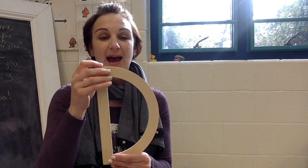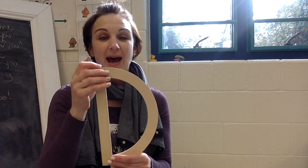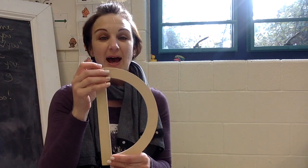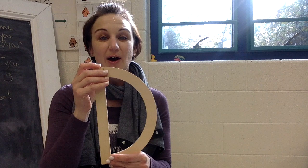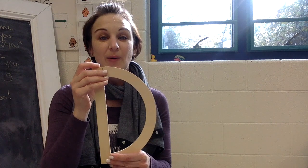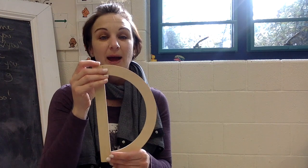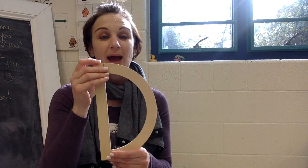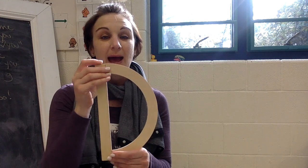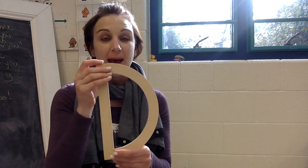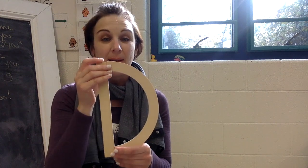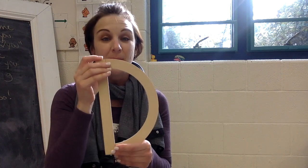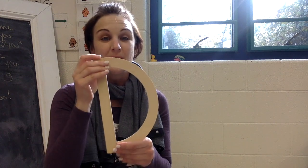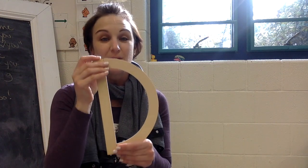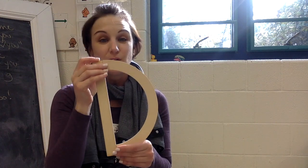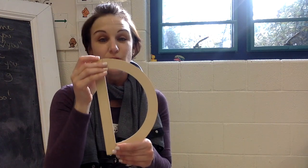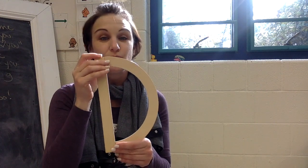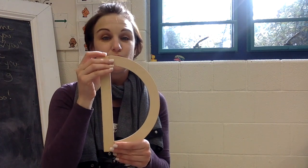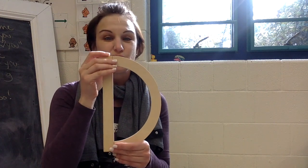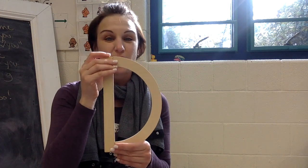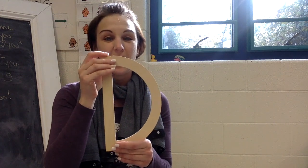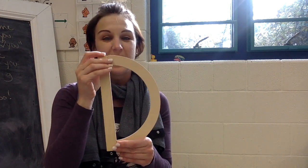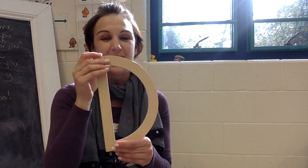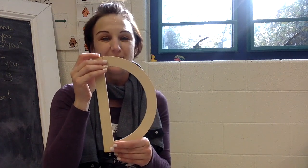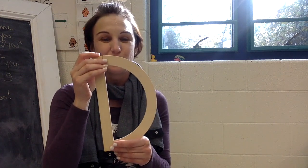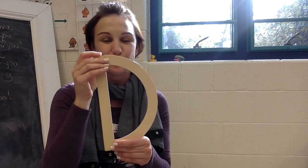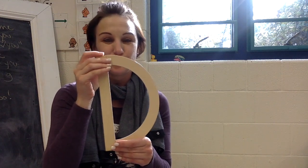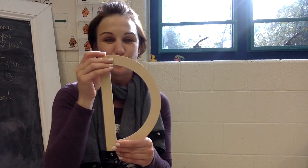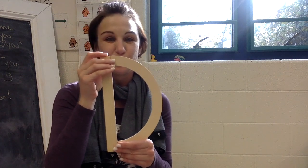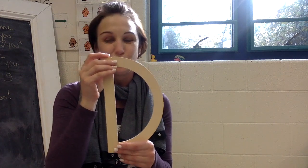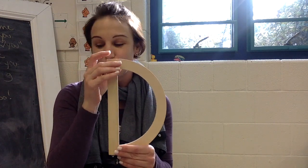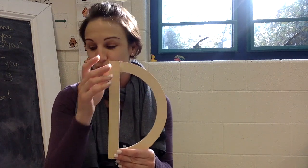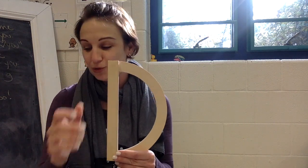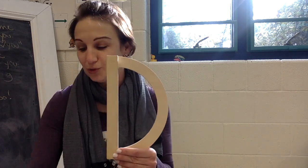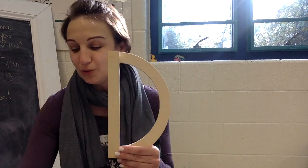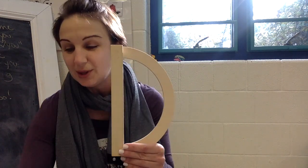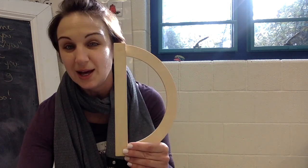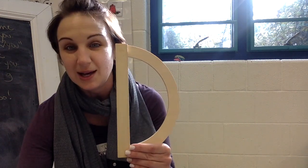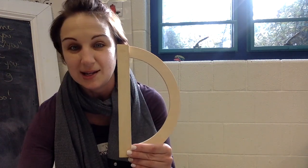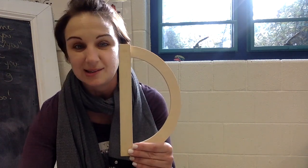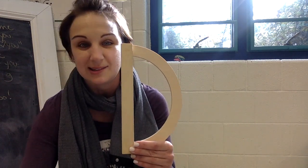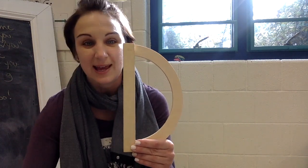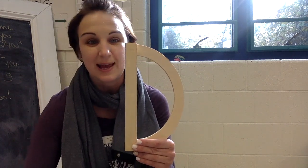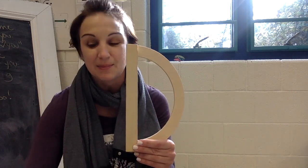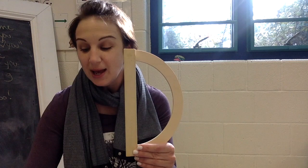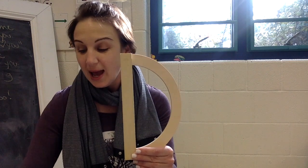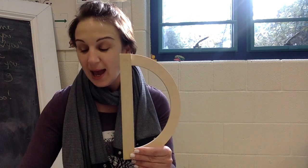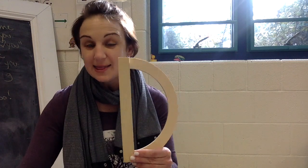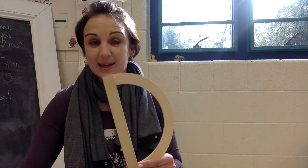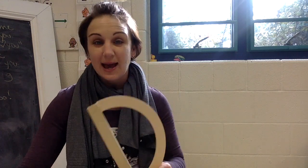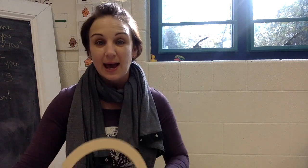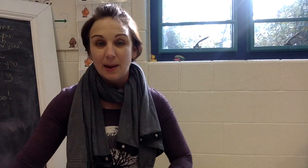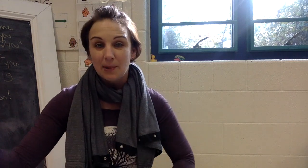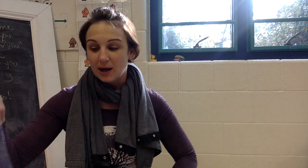Now Emma, you try to do the same. And then Emma